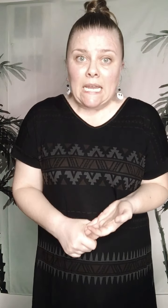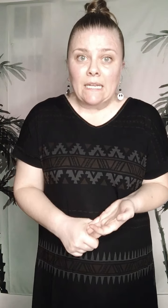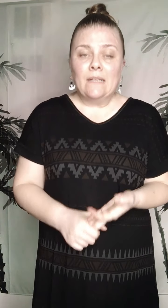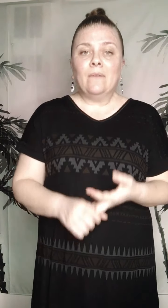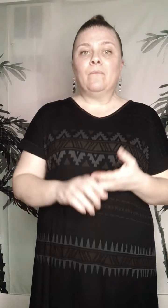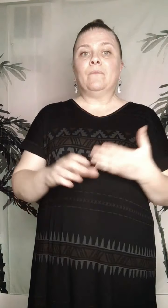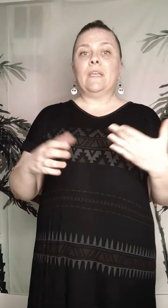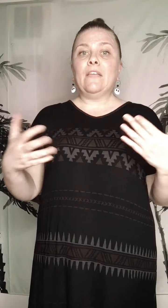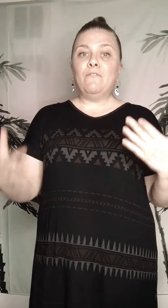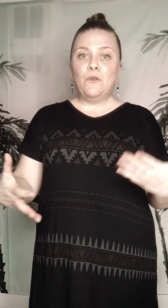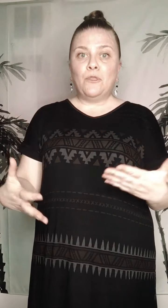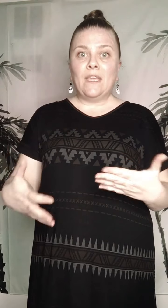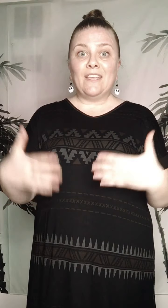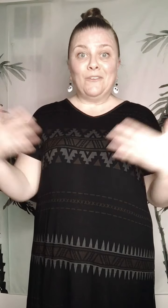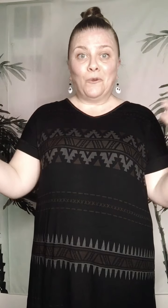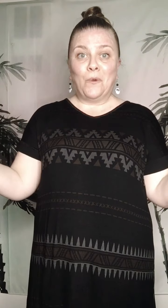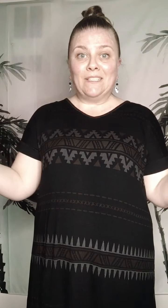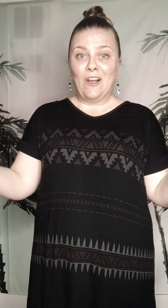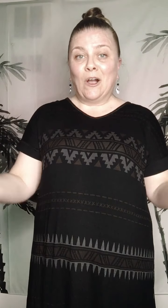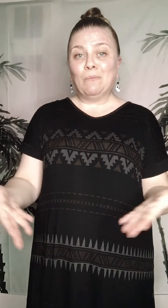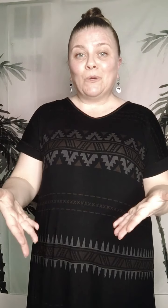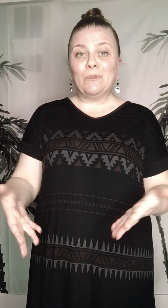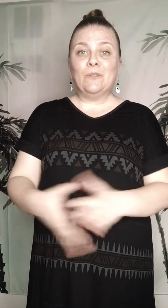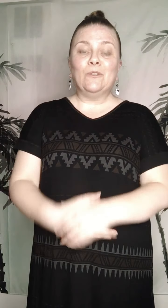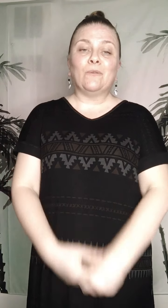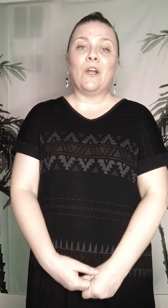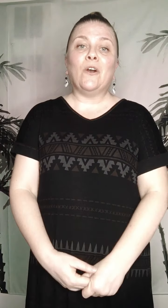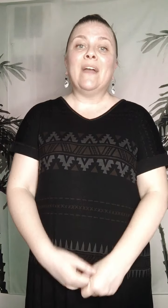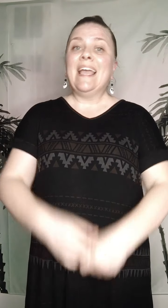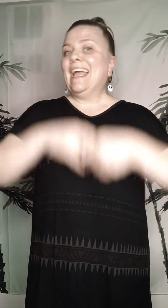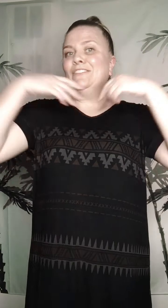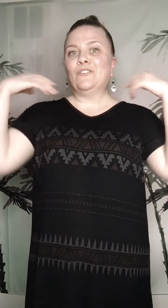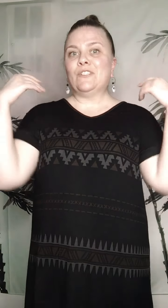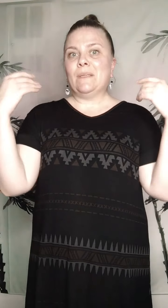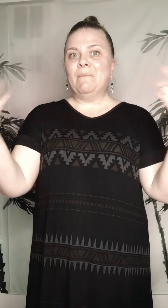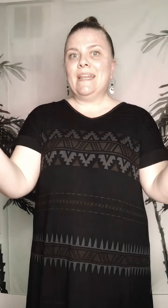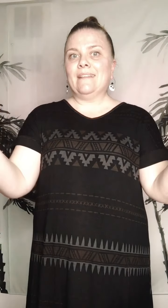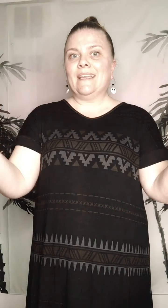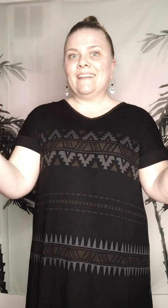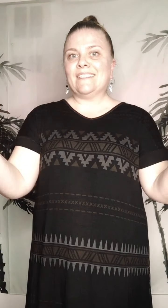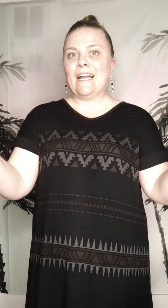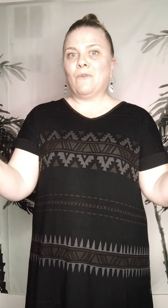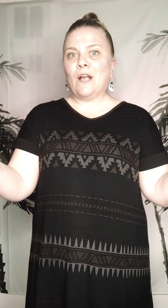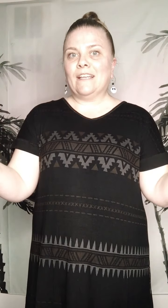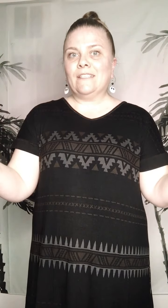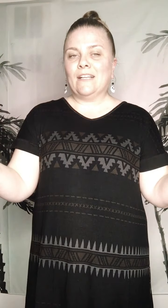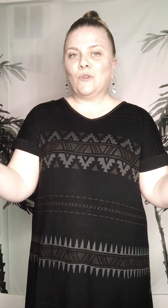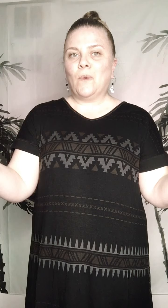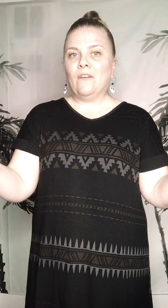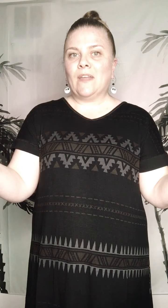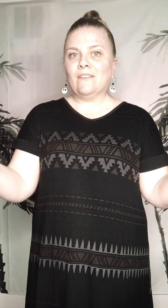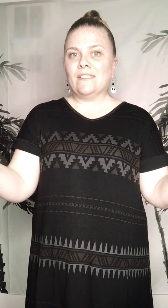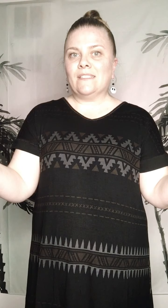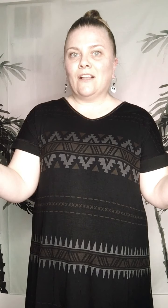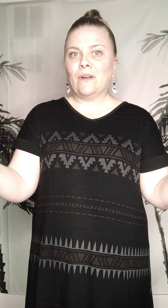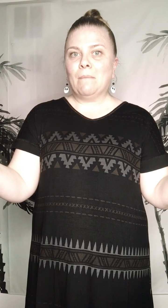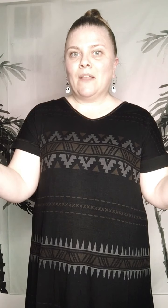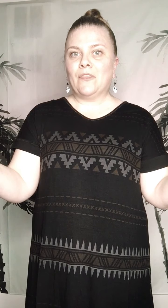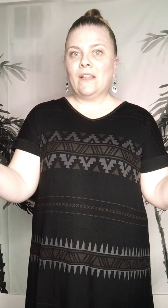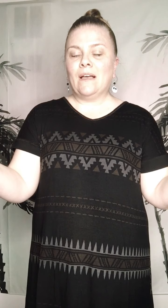If you think you're going to onboard with LuLaRoe and you're just immediately going to skyrocket to that $12,000 a month club,